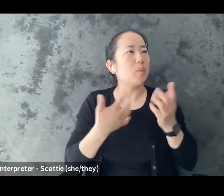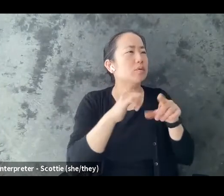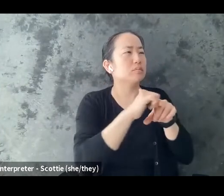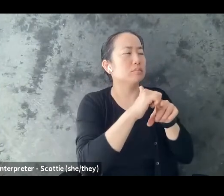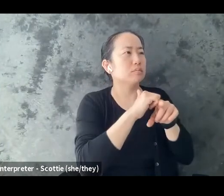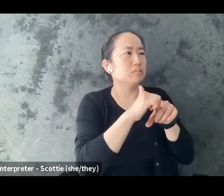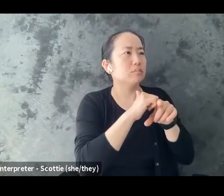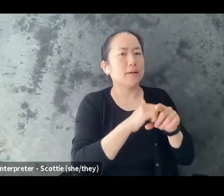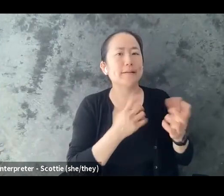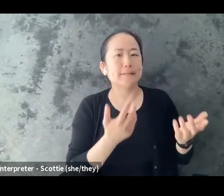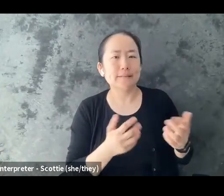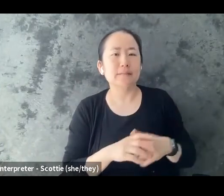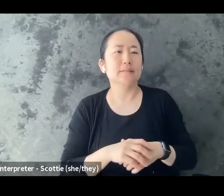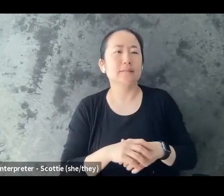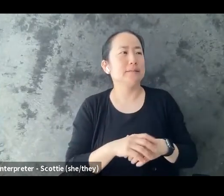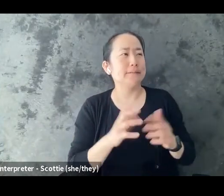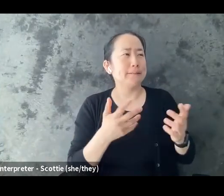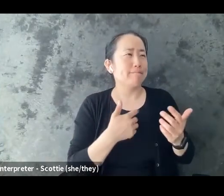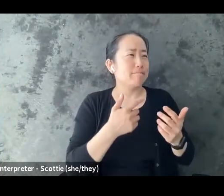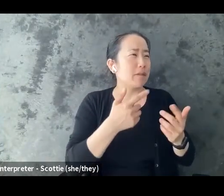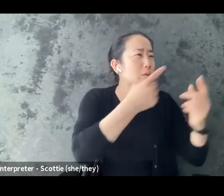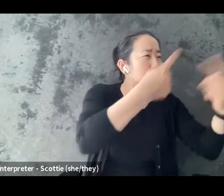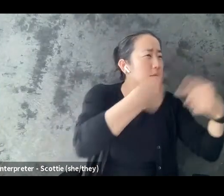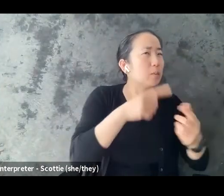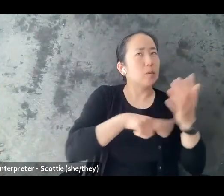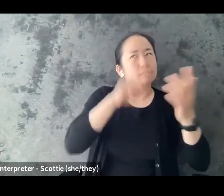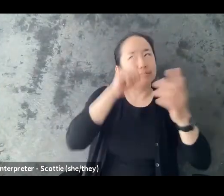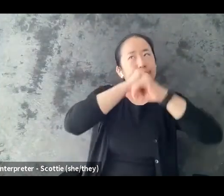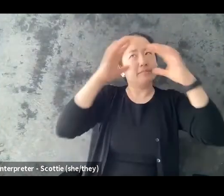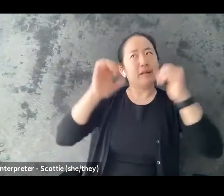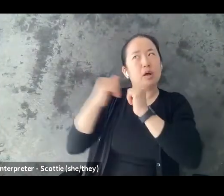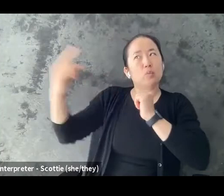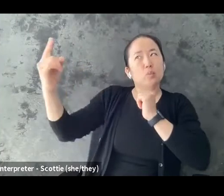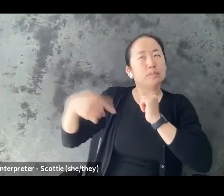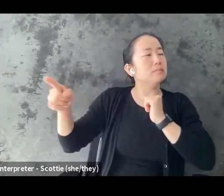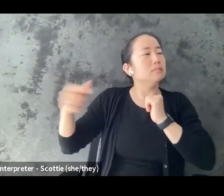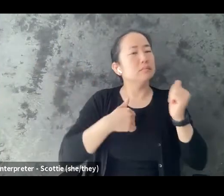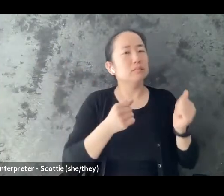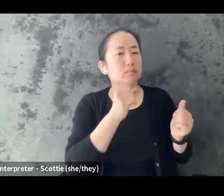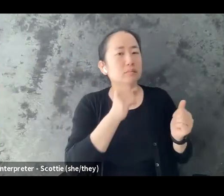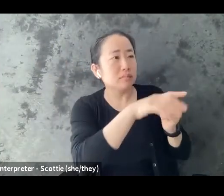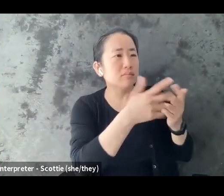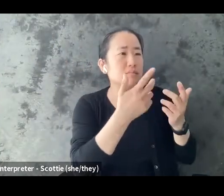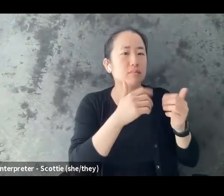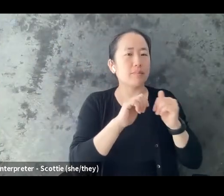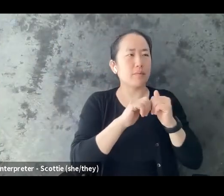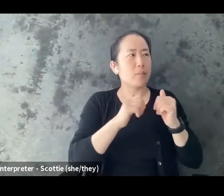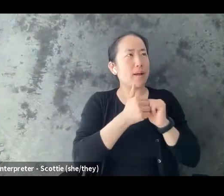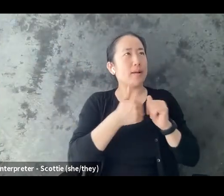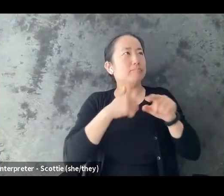myself for those potential things and how i can practice maybe asserting a boundary or saying um i'm not comfortable